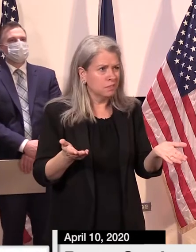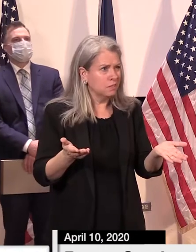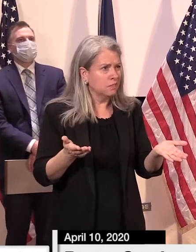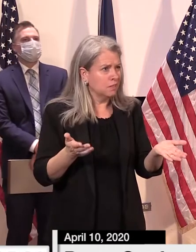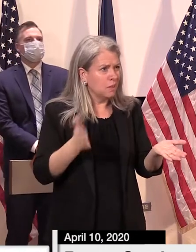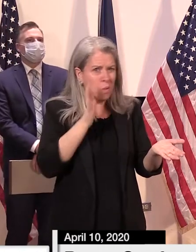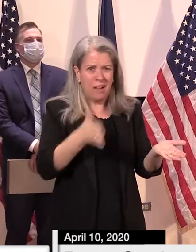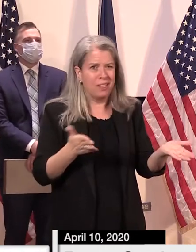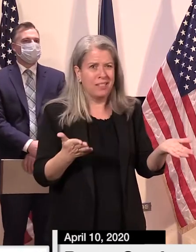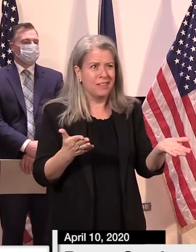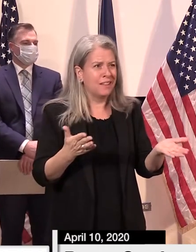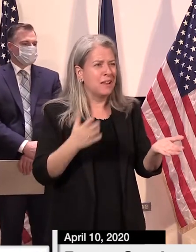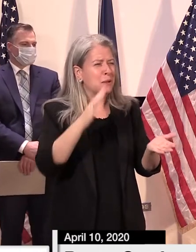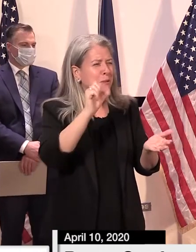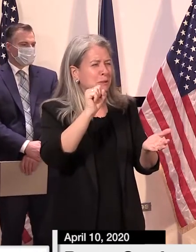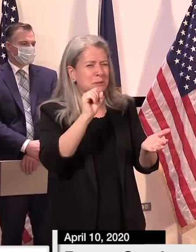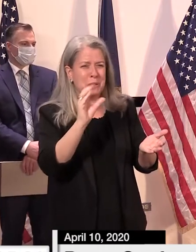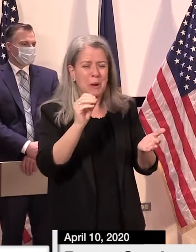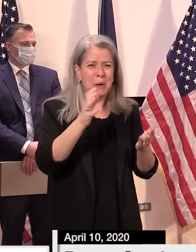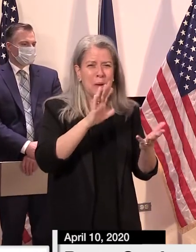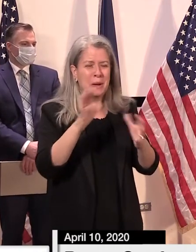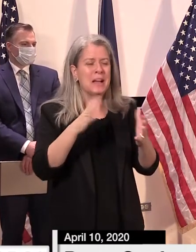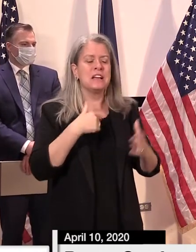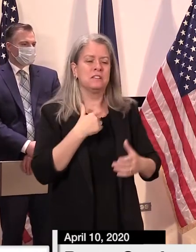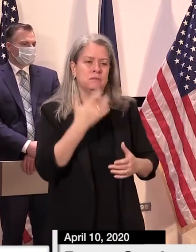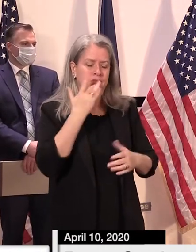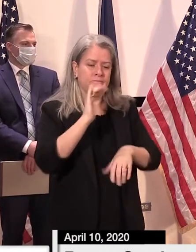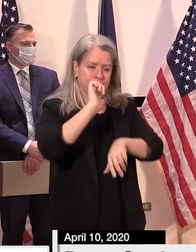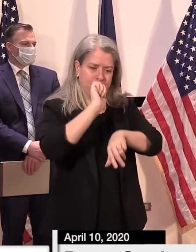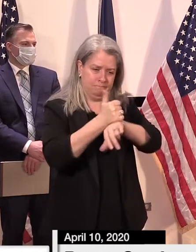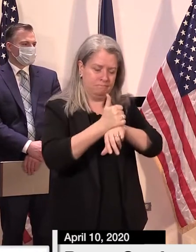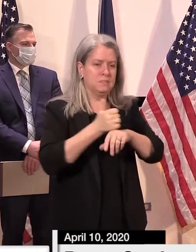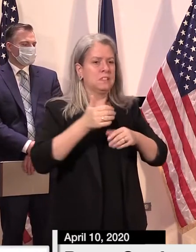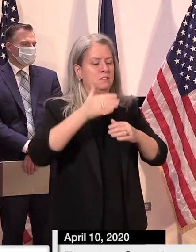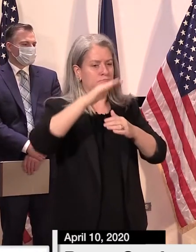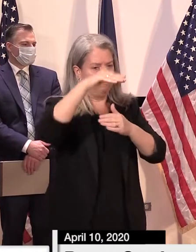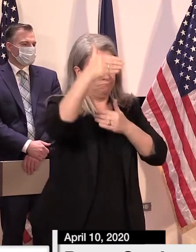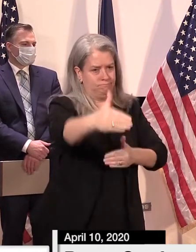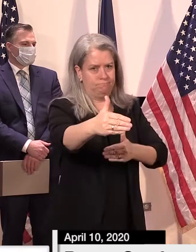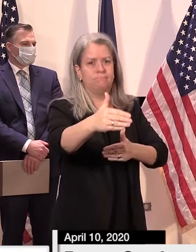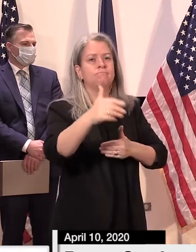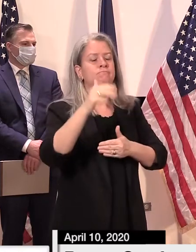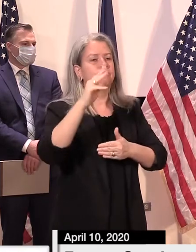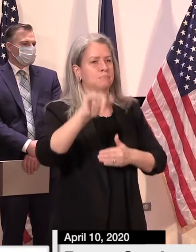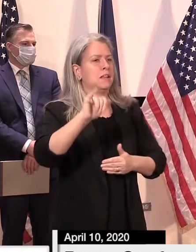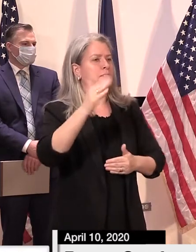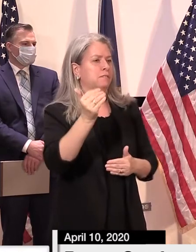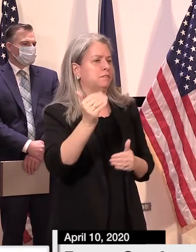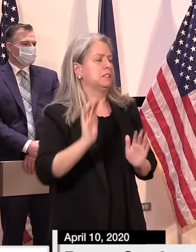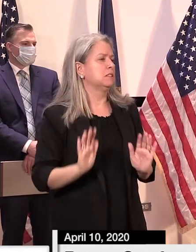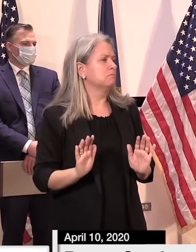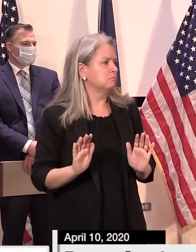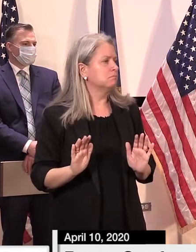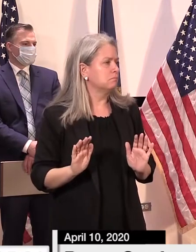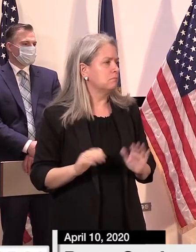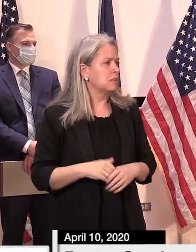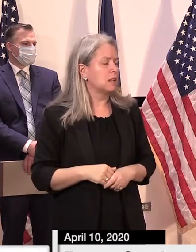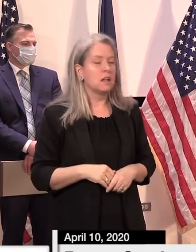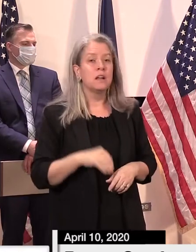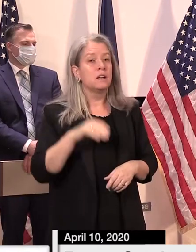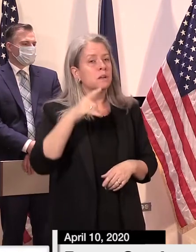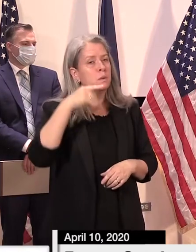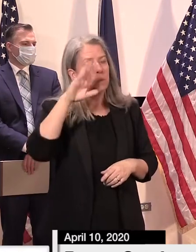And I don't want to give false hope or unrealistic expectations. While these are incredibly difficult times,